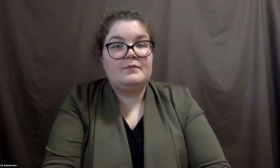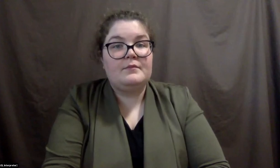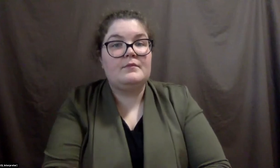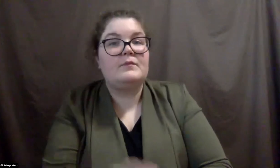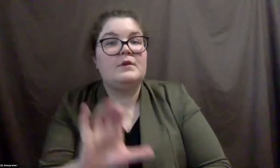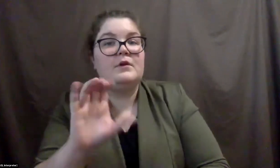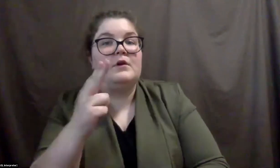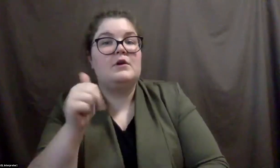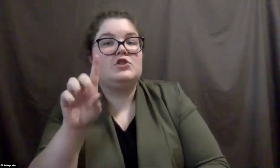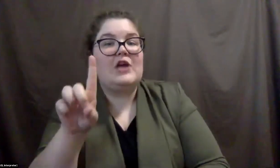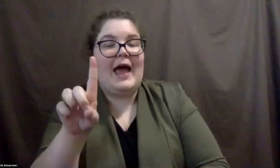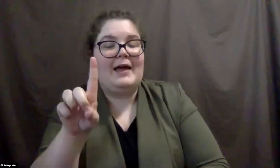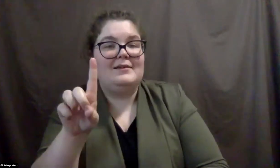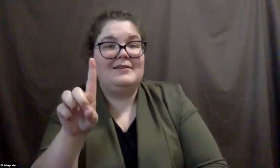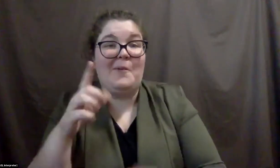Well, um,